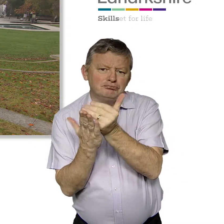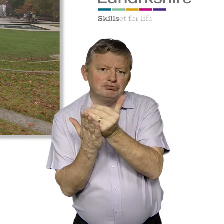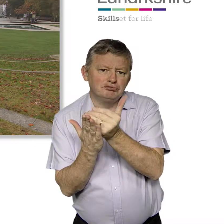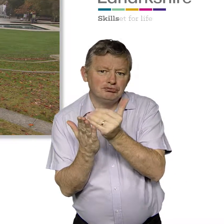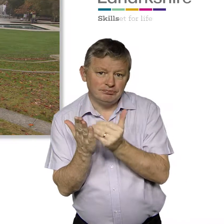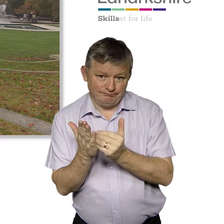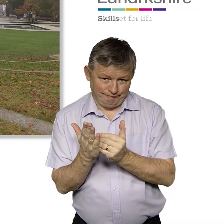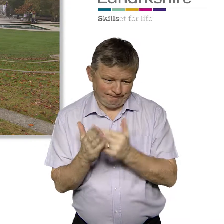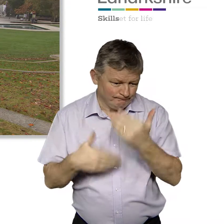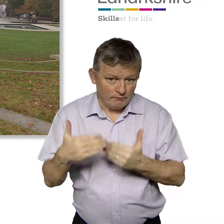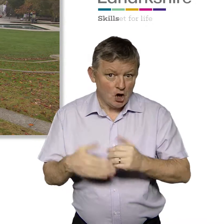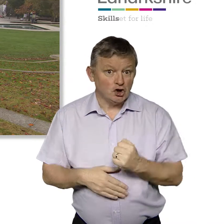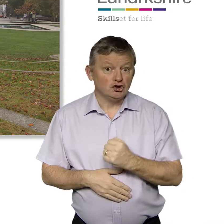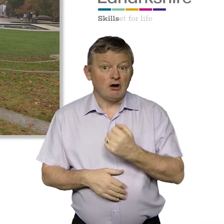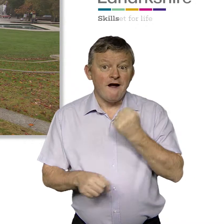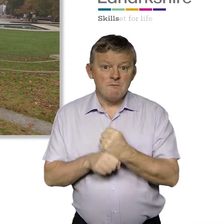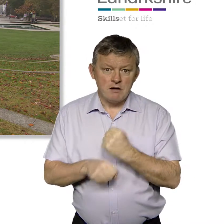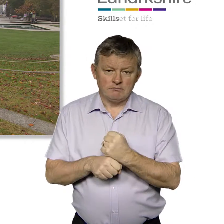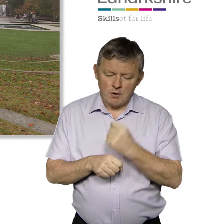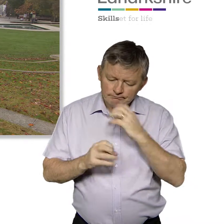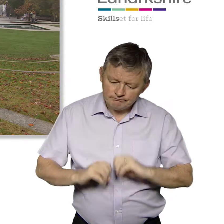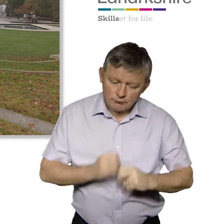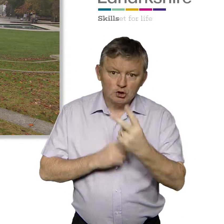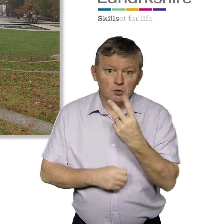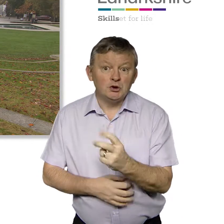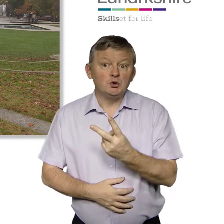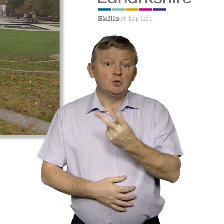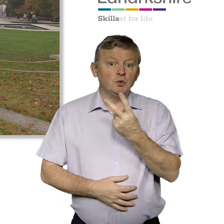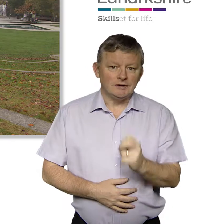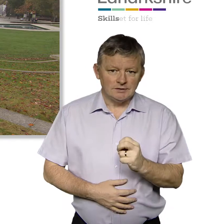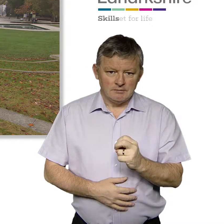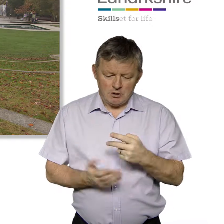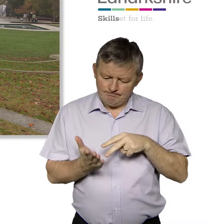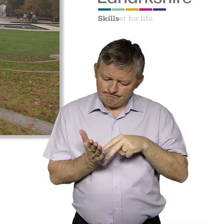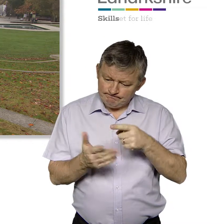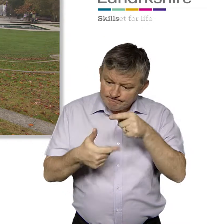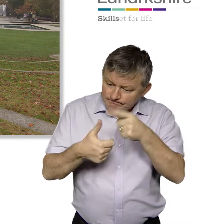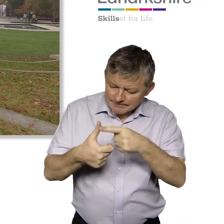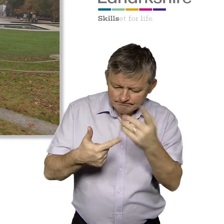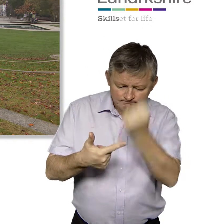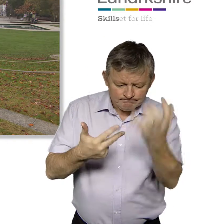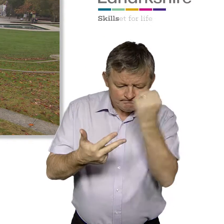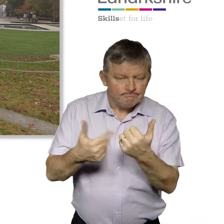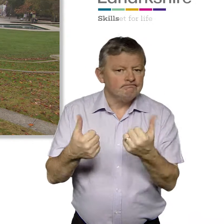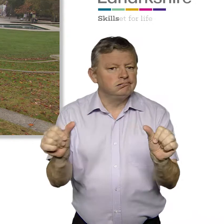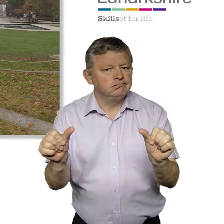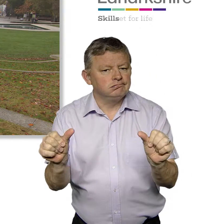includes 10 long-term goals and 70 actions the Scottish Government will take by 2020 to help make